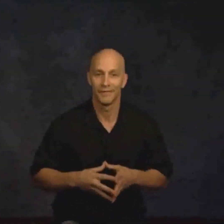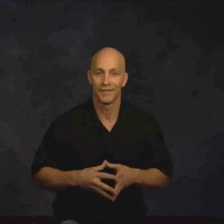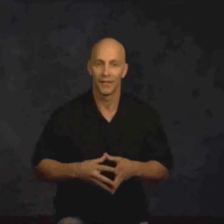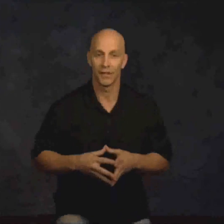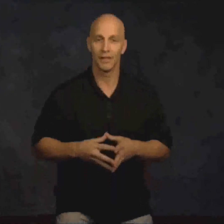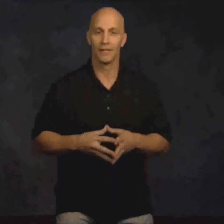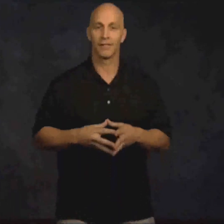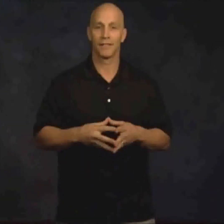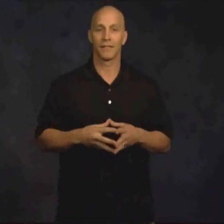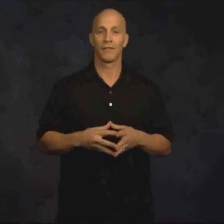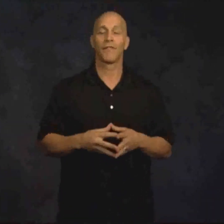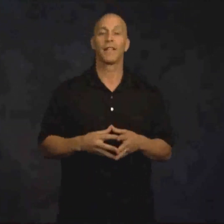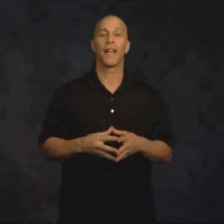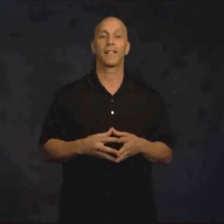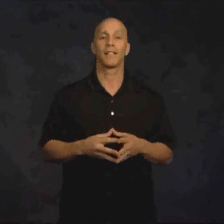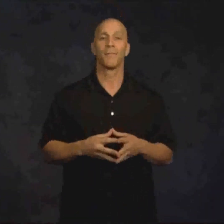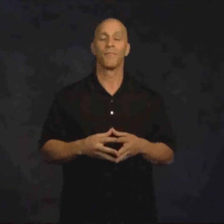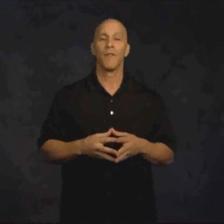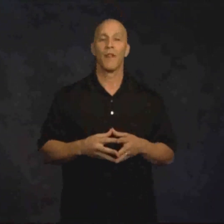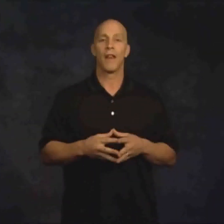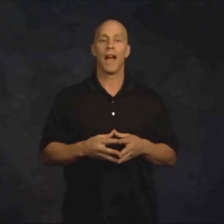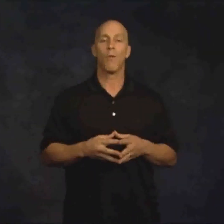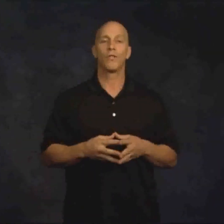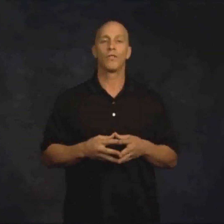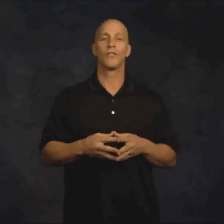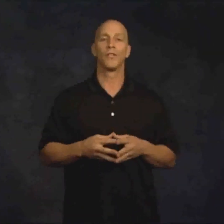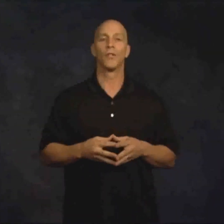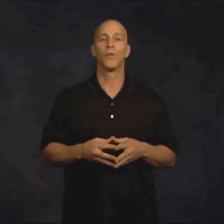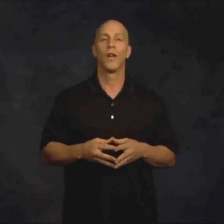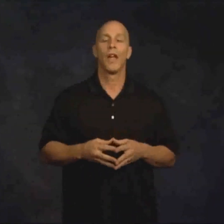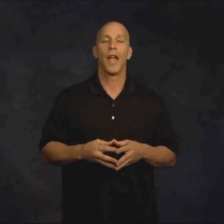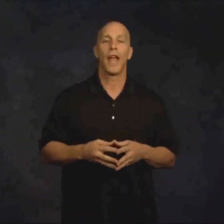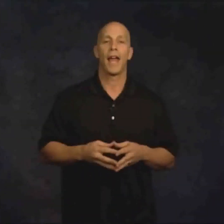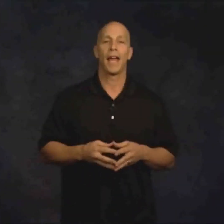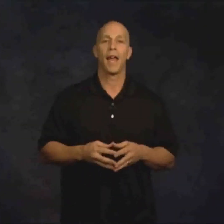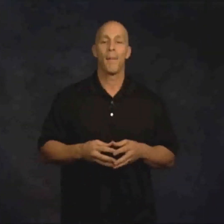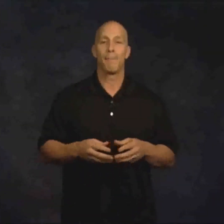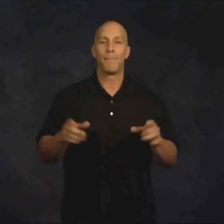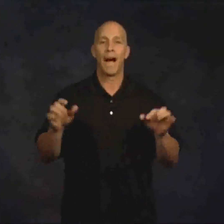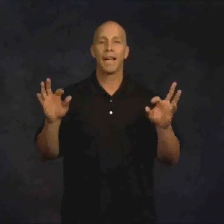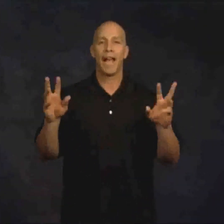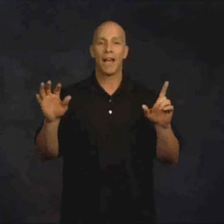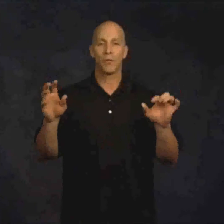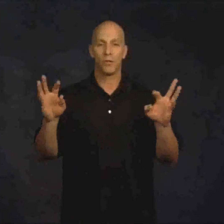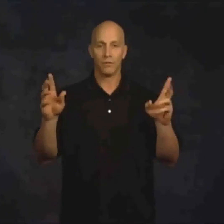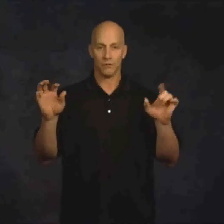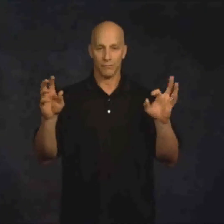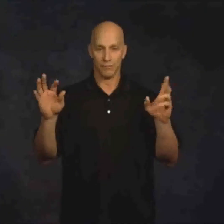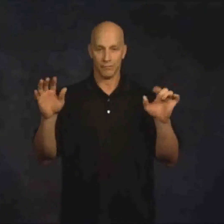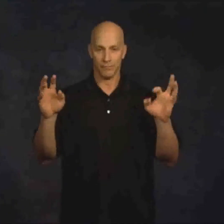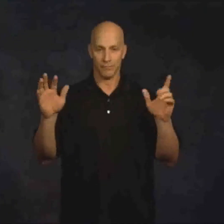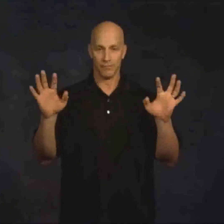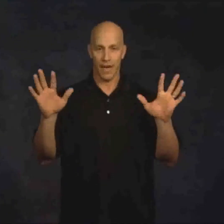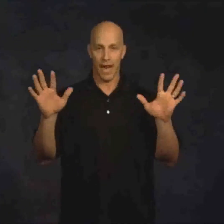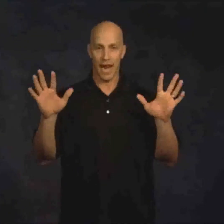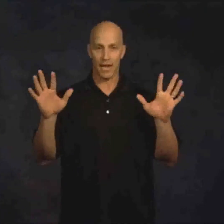Good? Fantastic. Now, I want you to do a bilateral hand